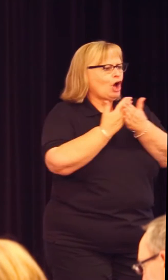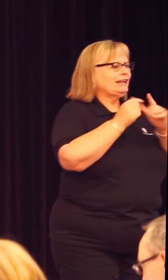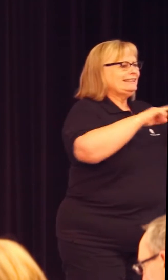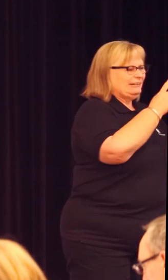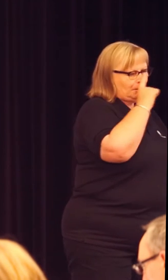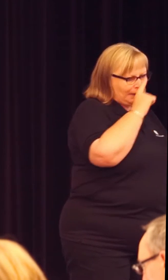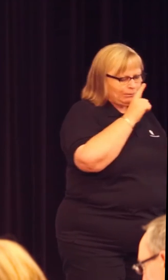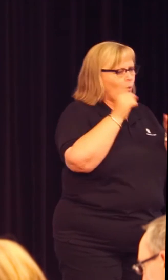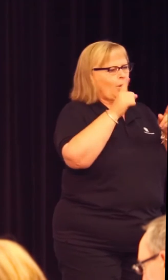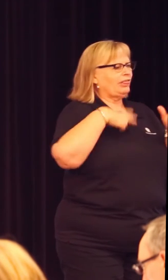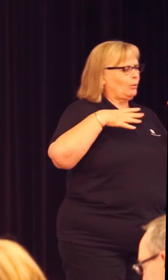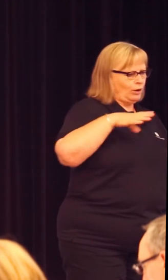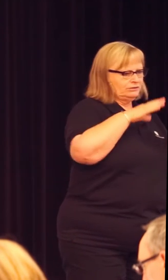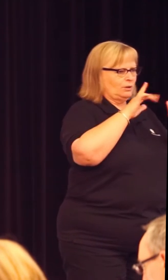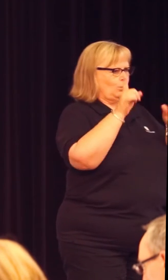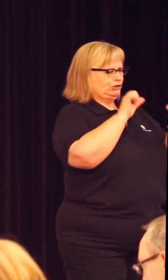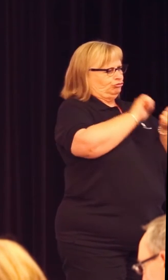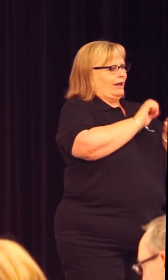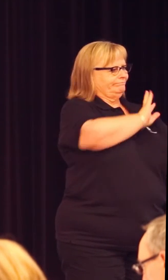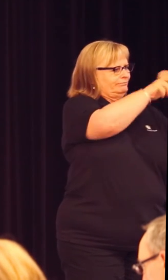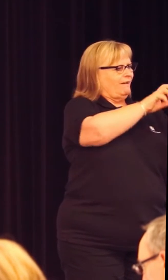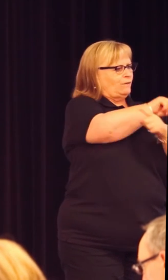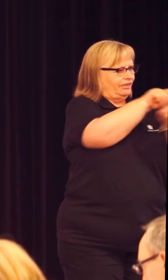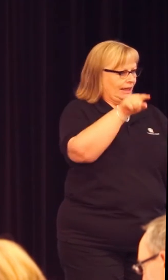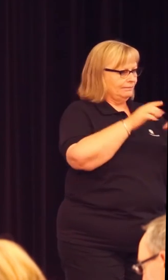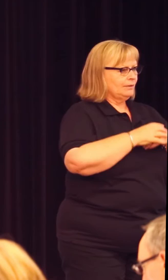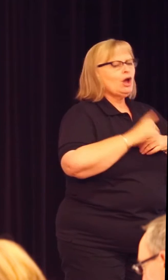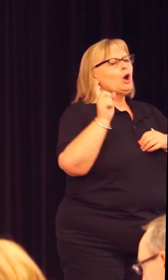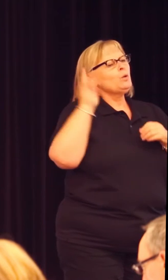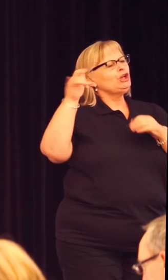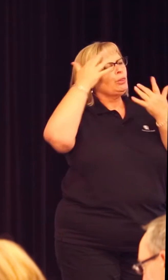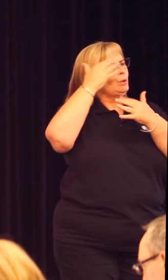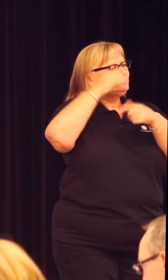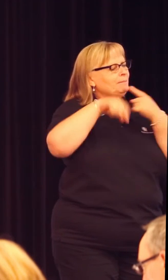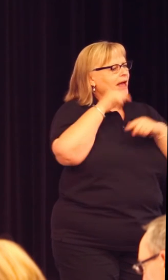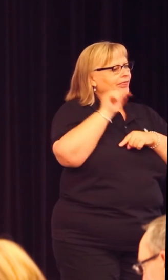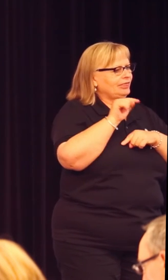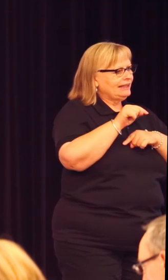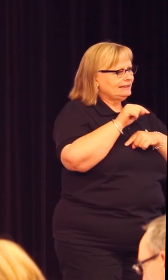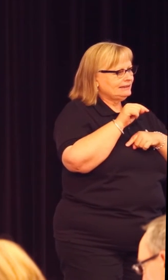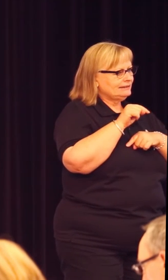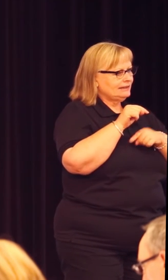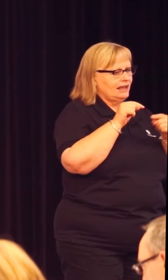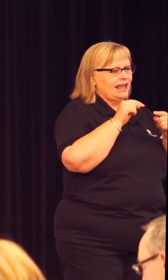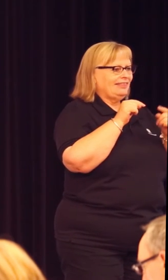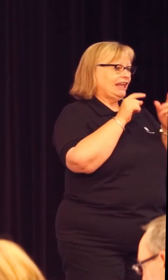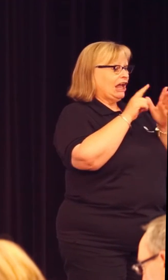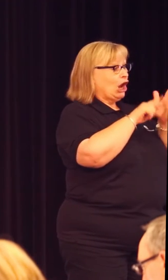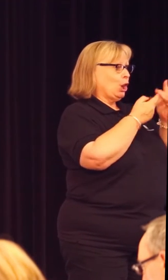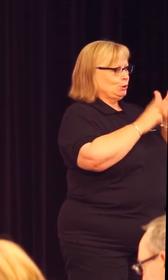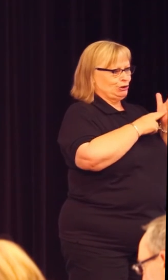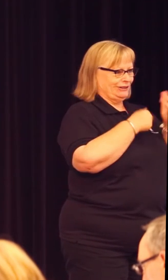needs, choosing what works best for them. And I feel like, what are your thoughts, I guess, on this kind of illusion of choice? And